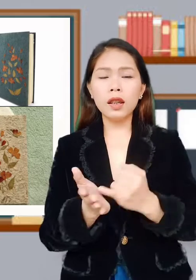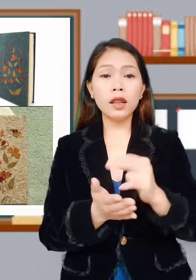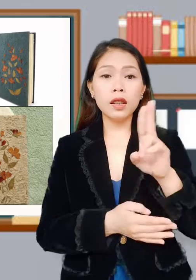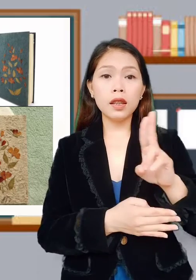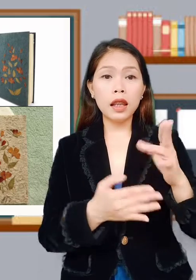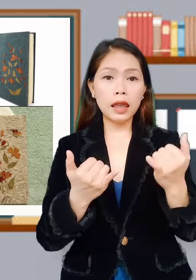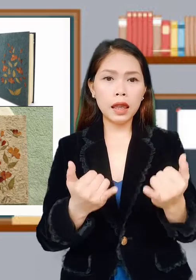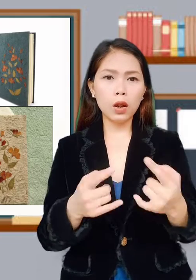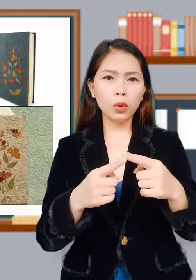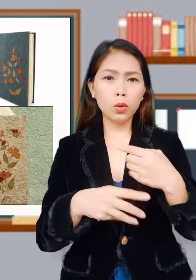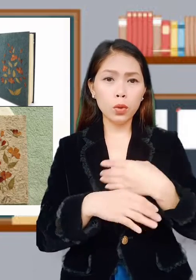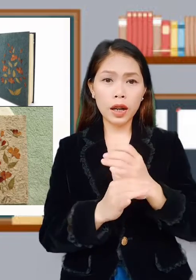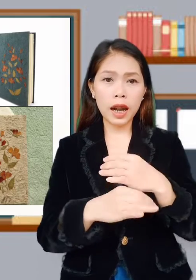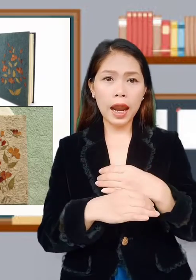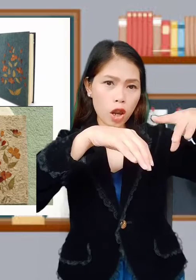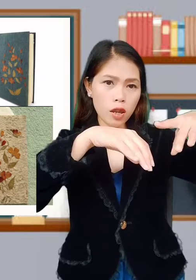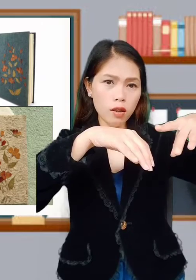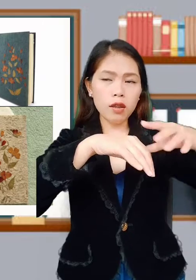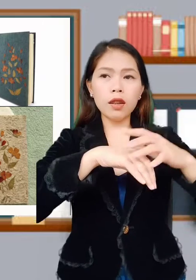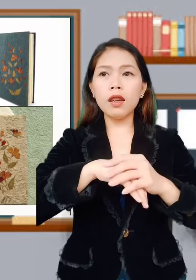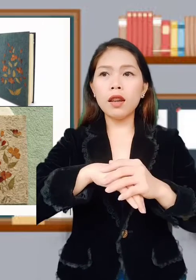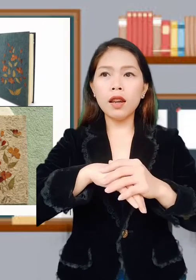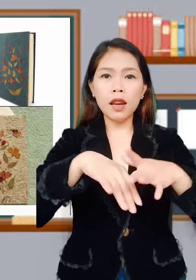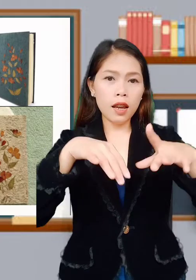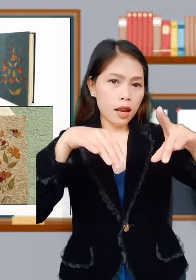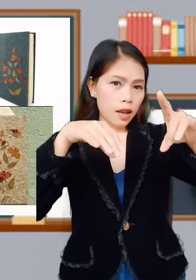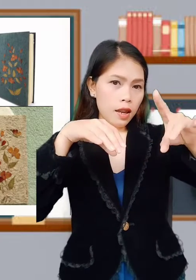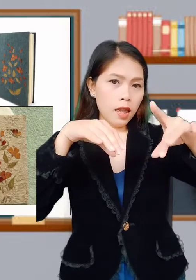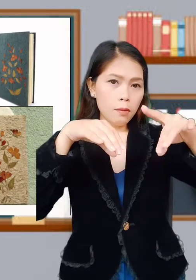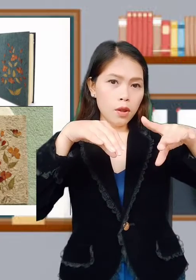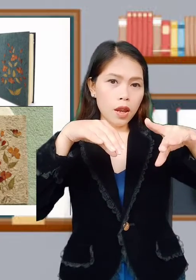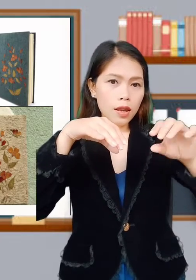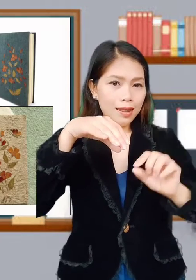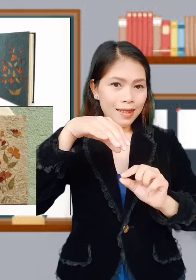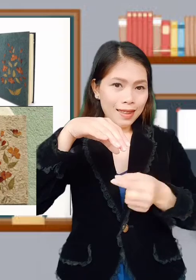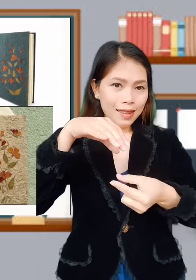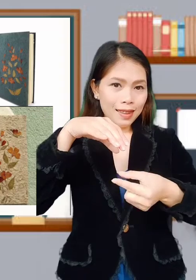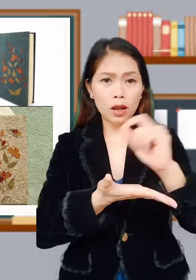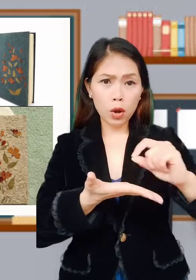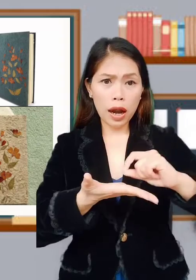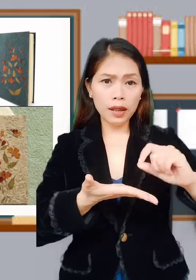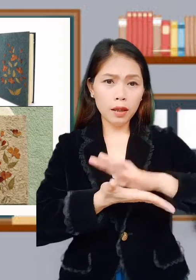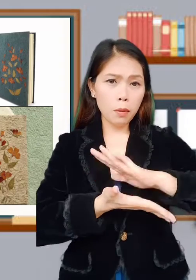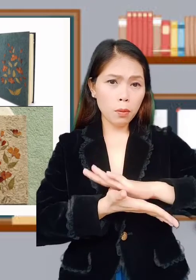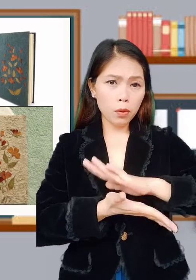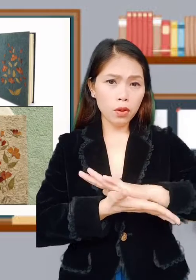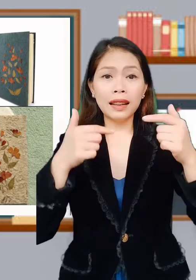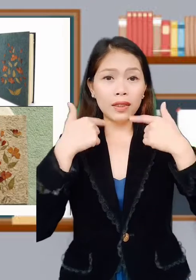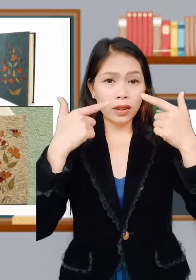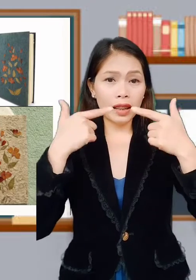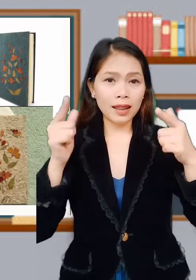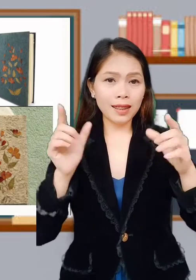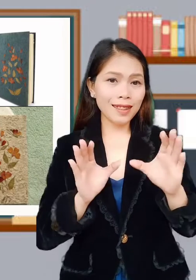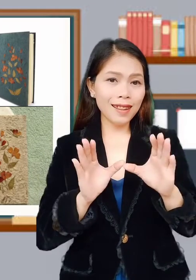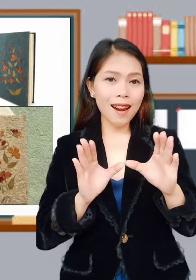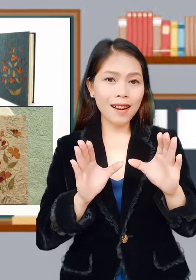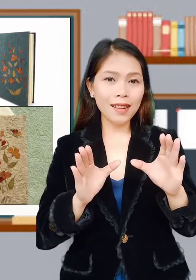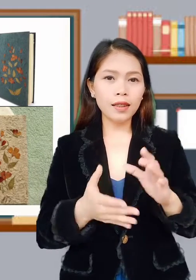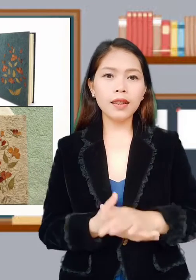is used now to create lampshades, writing paper, greetings card, and bookmarks.